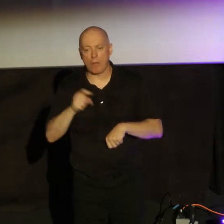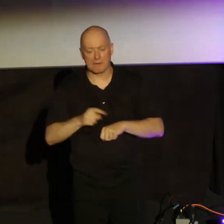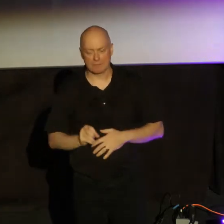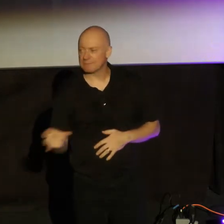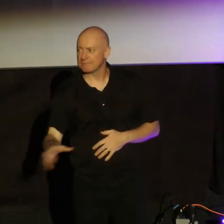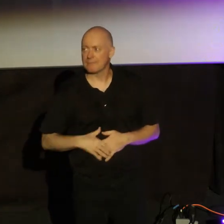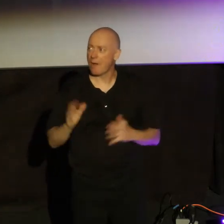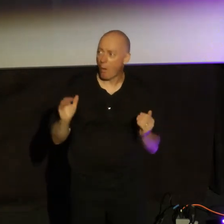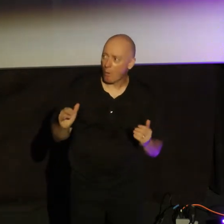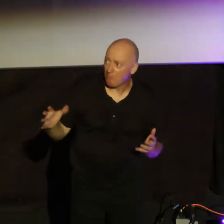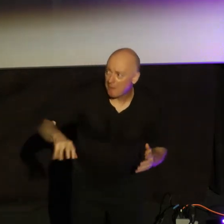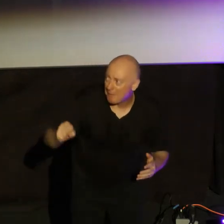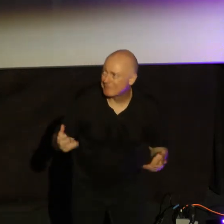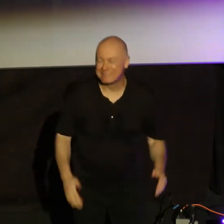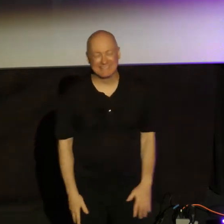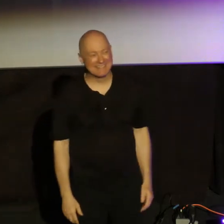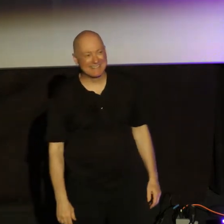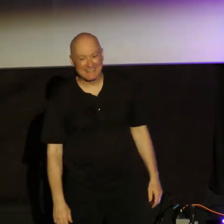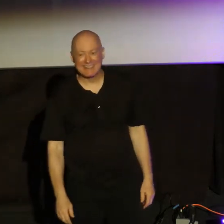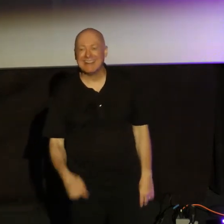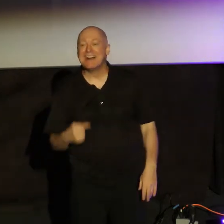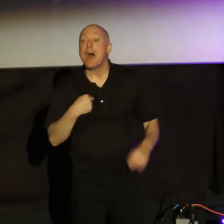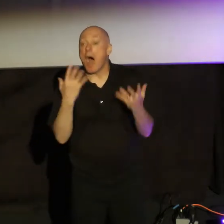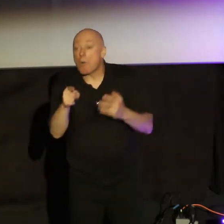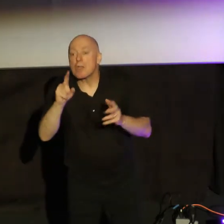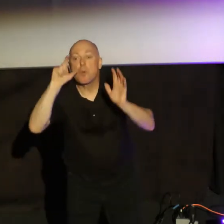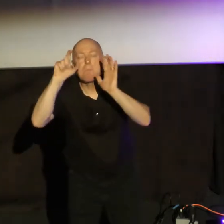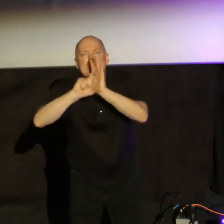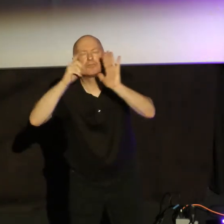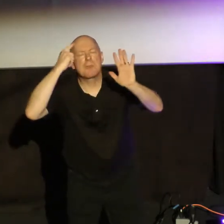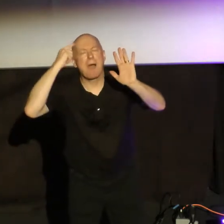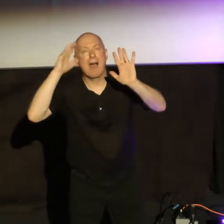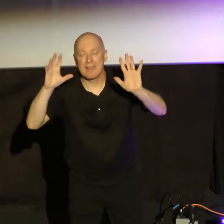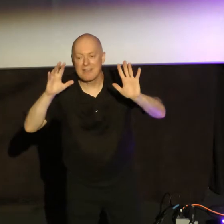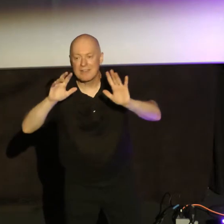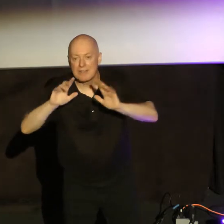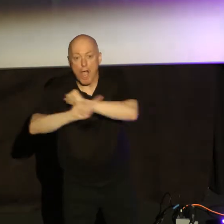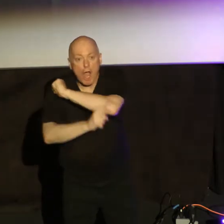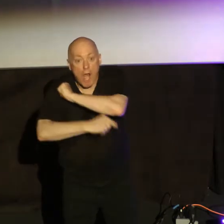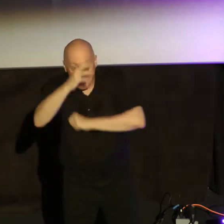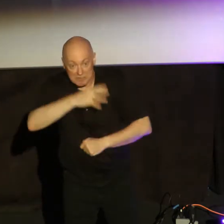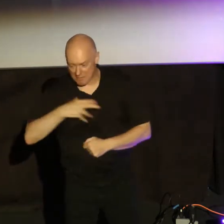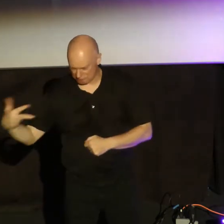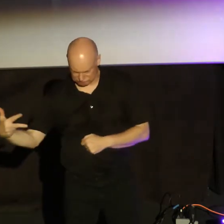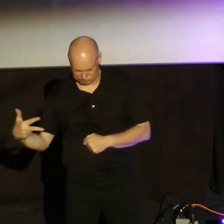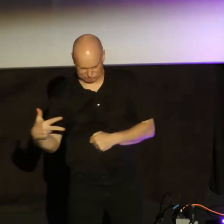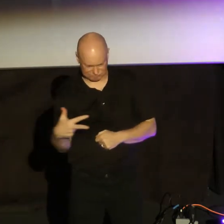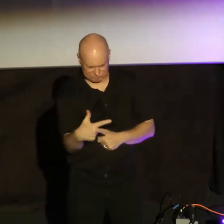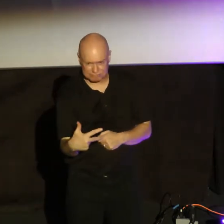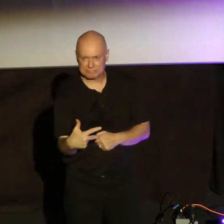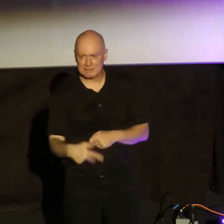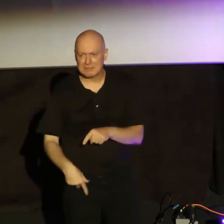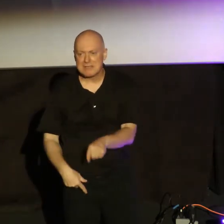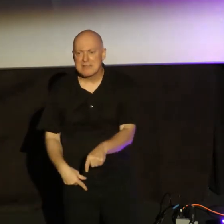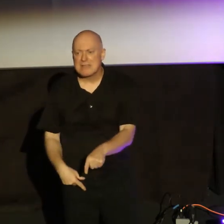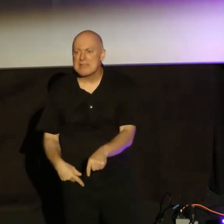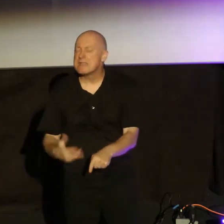just hope good things happen. I want you to picture a garbage man, okay? You've got a garbage man, and this garbage man is the most passionate garbage man